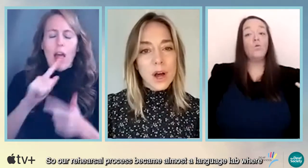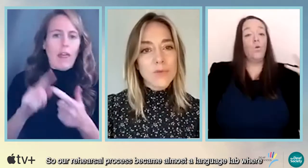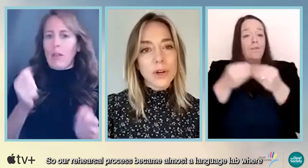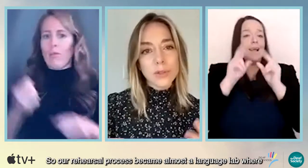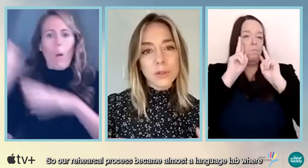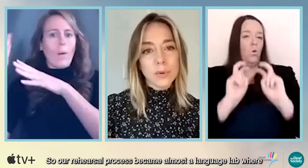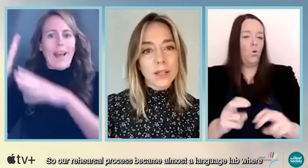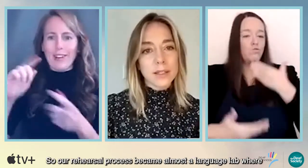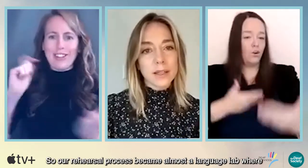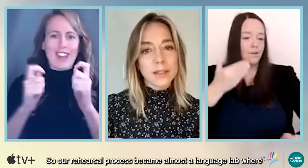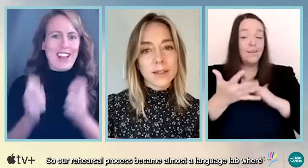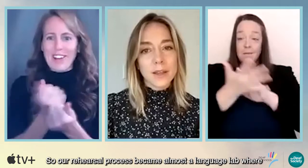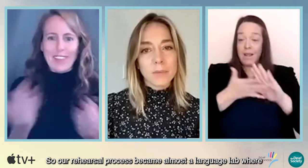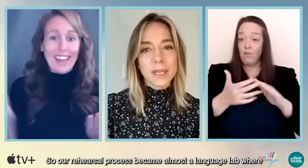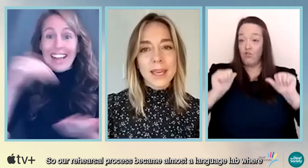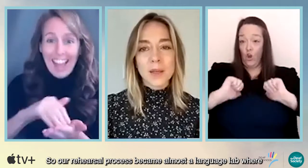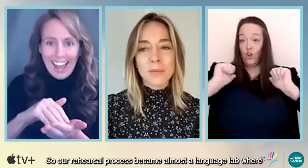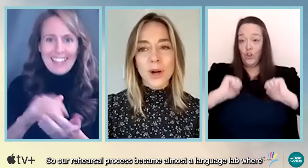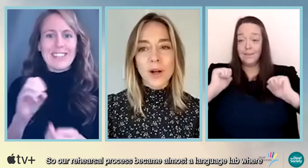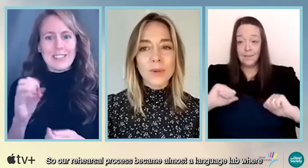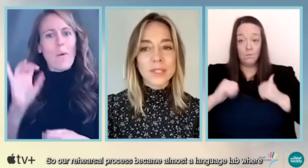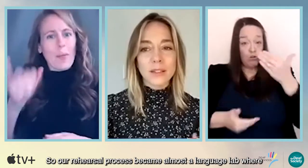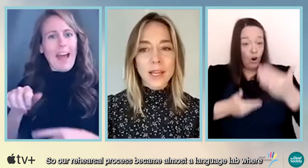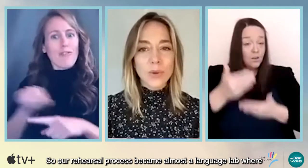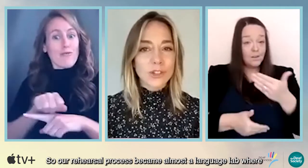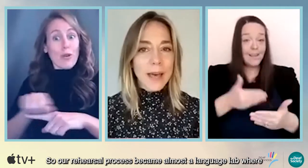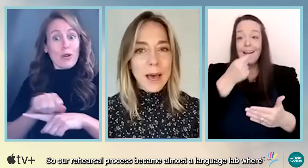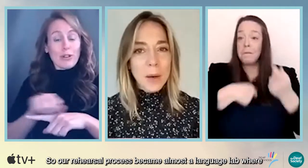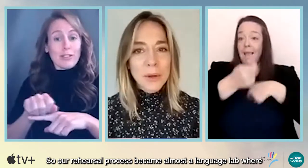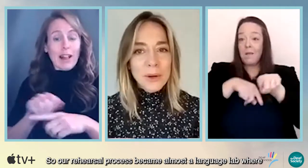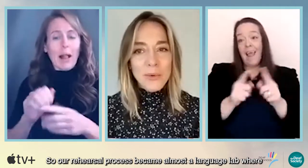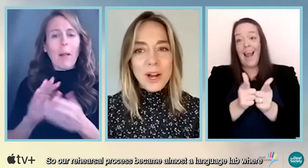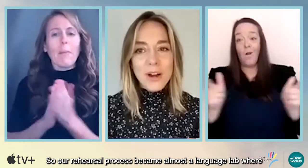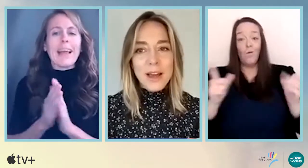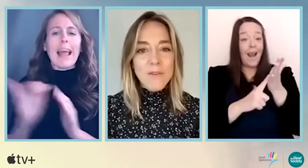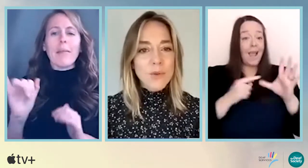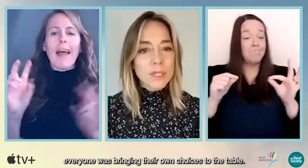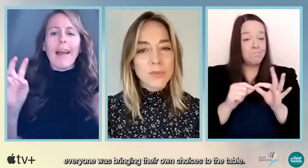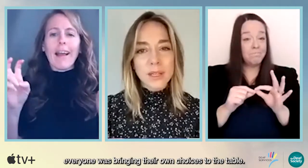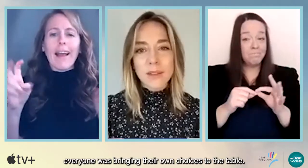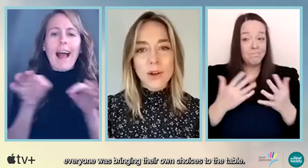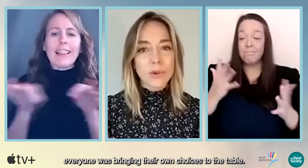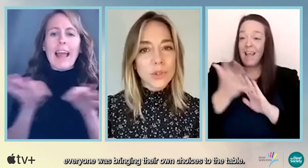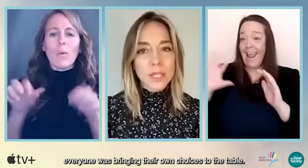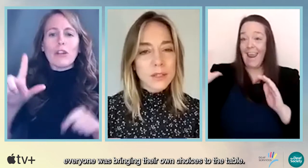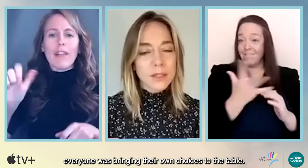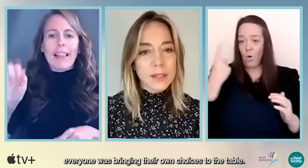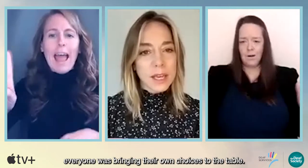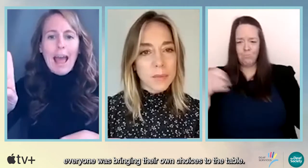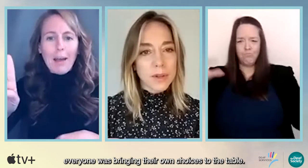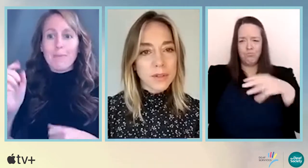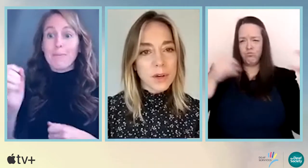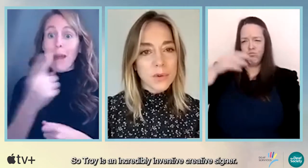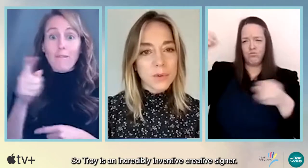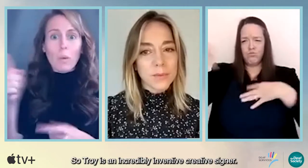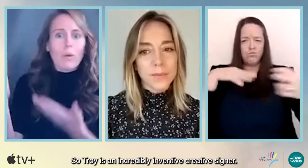our rehearsal process became almost a language lab where everyone was bringing their own choices to the